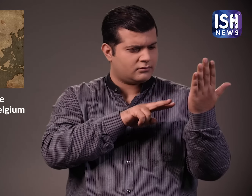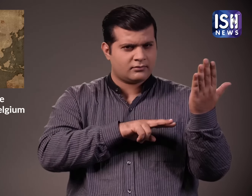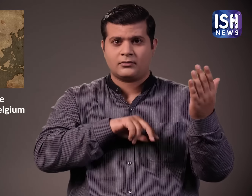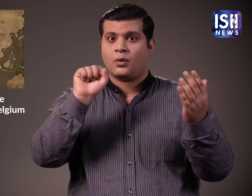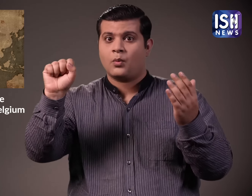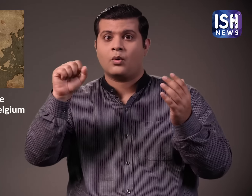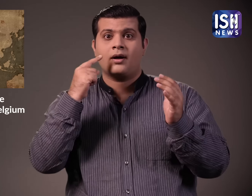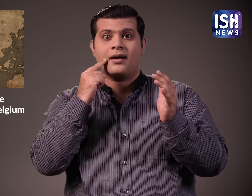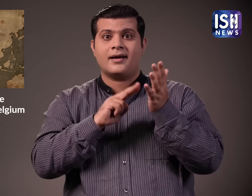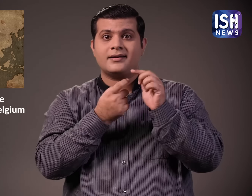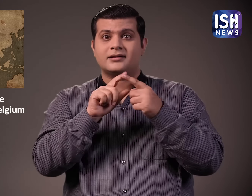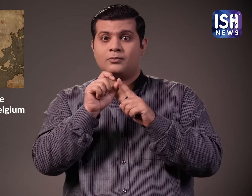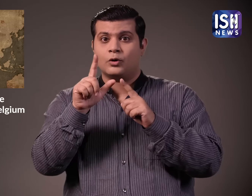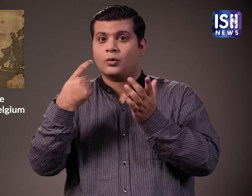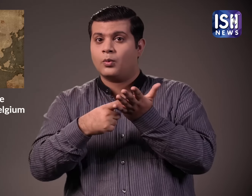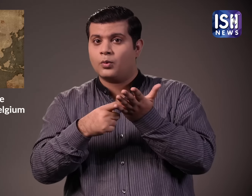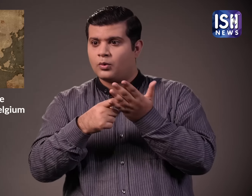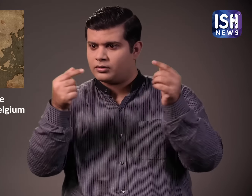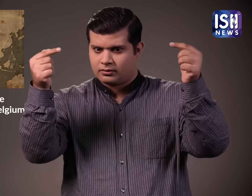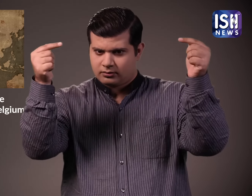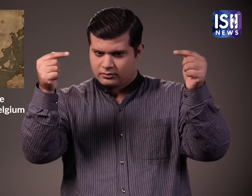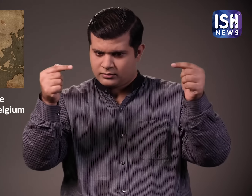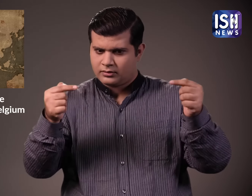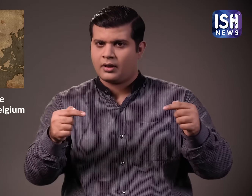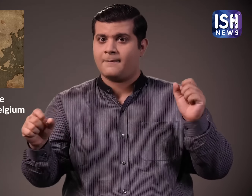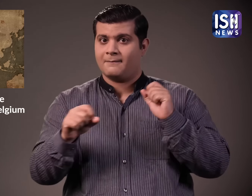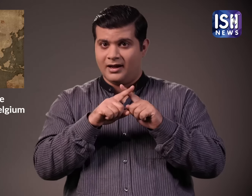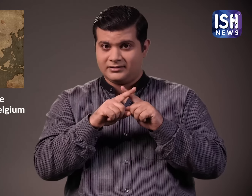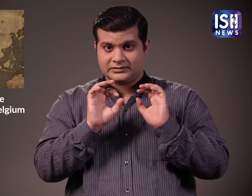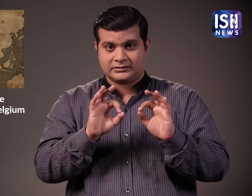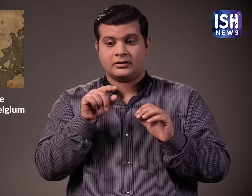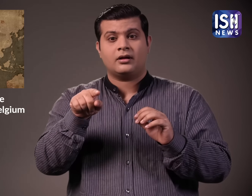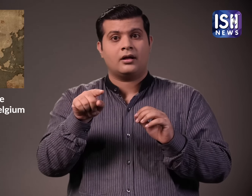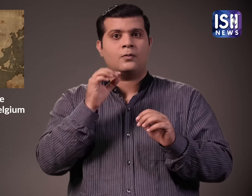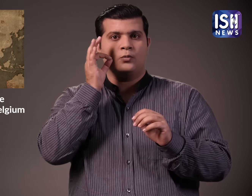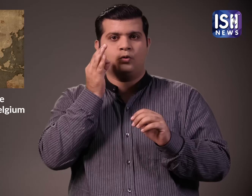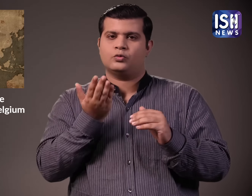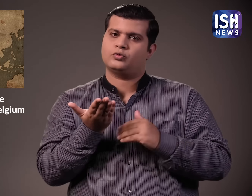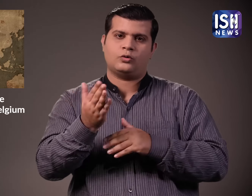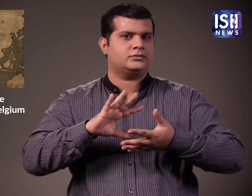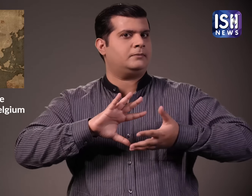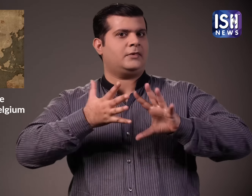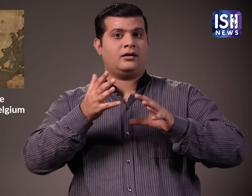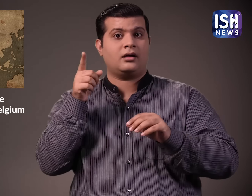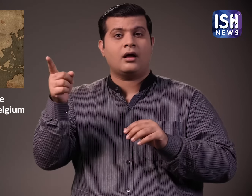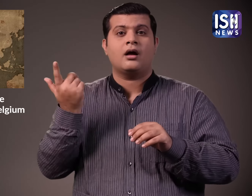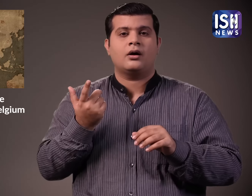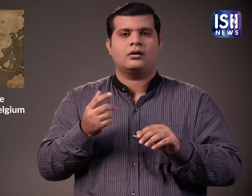Interpol will go through it, review it. It will see whether it is following the guidelines and rules of the Interpol and it will then